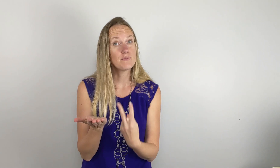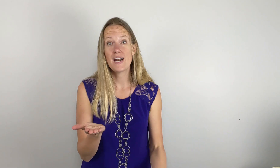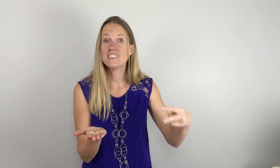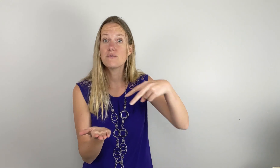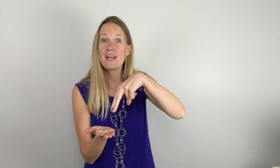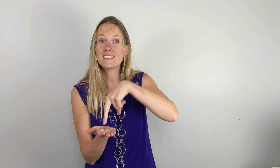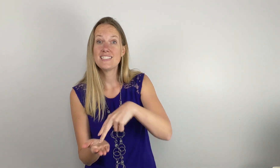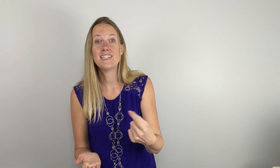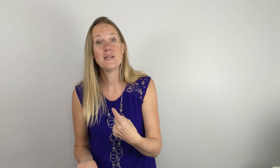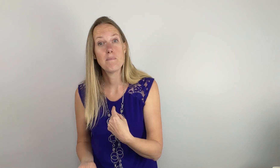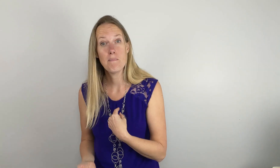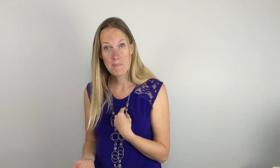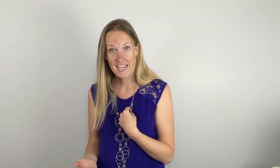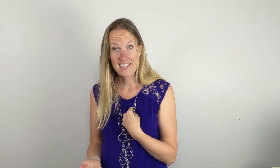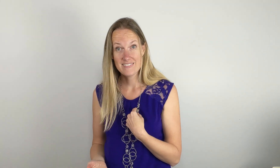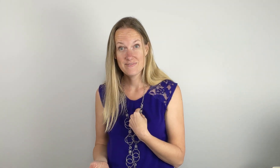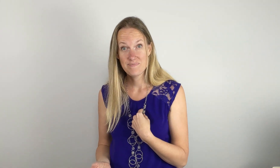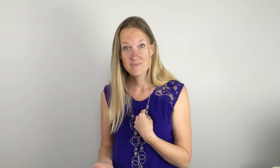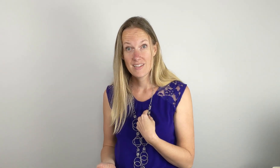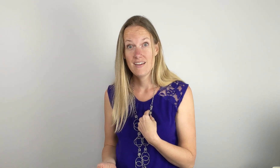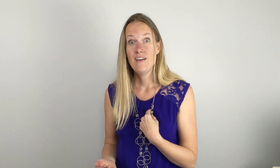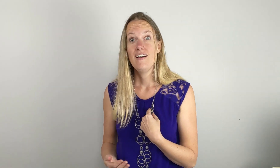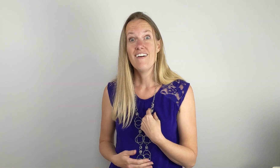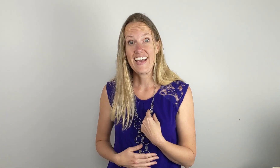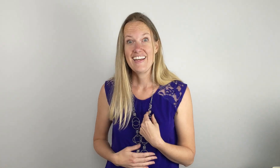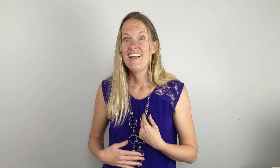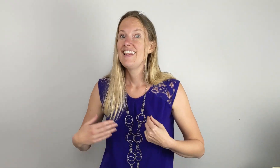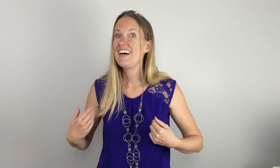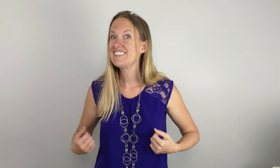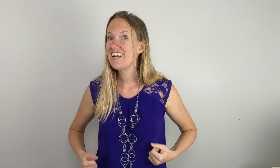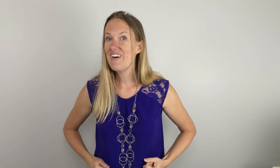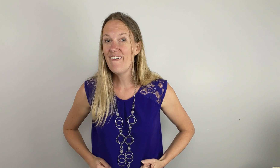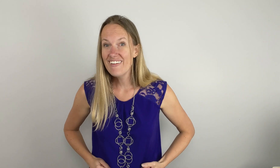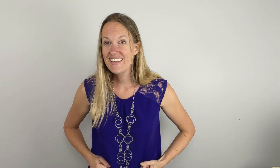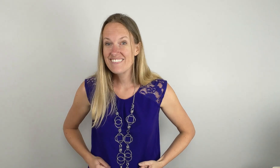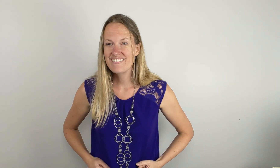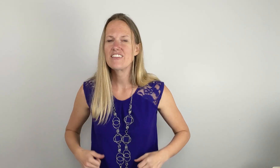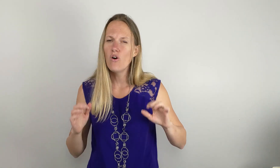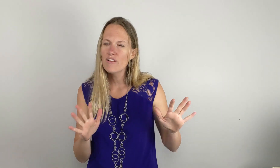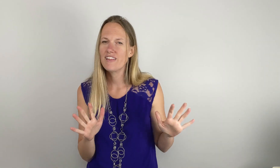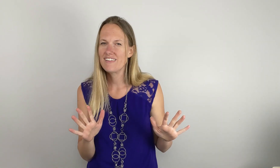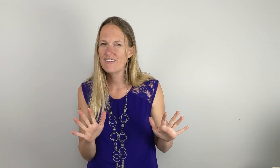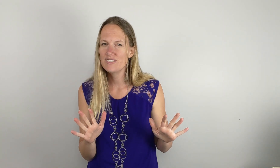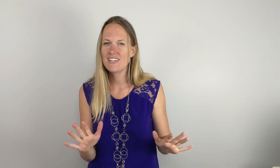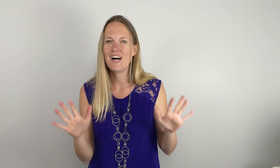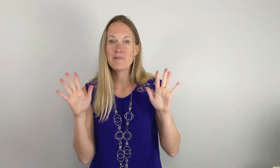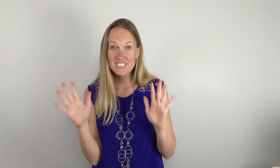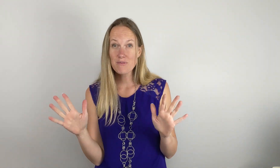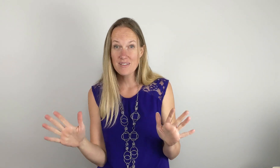resurrected me. Okay. Now let's try the whole thing. Not the whole thing. Not the whole song. But just what we